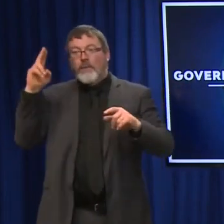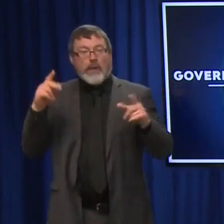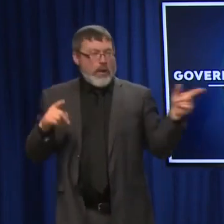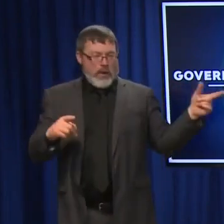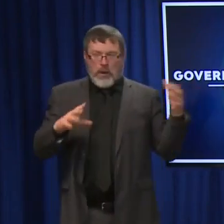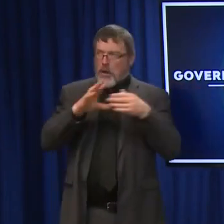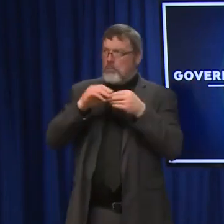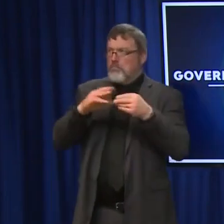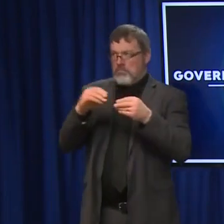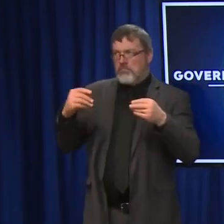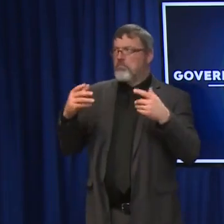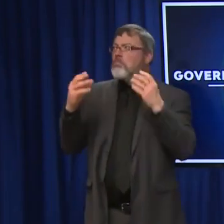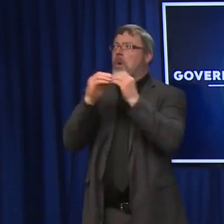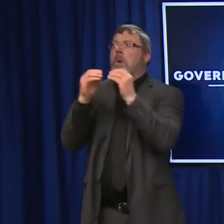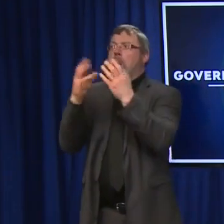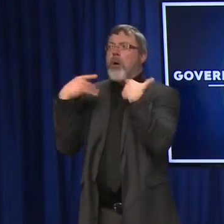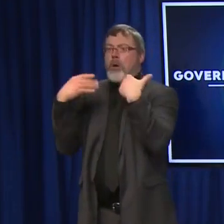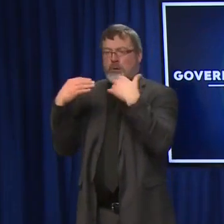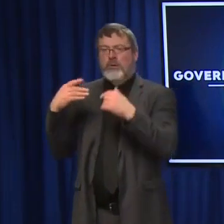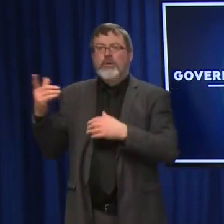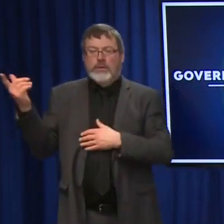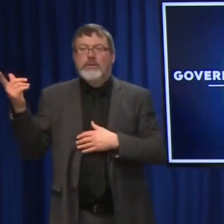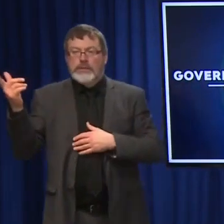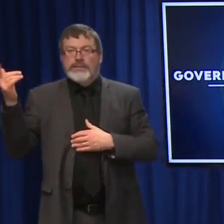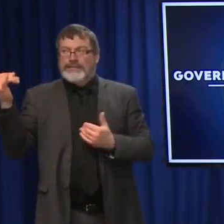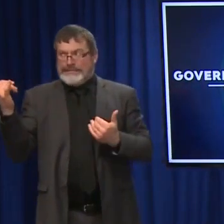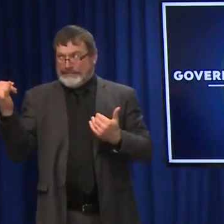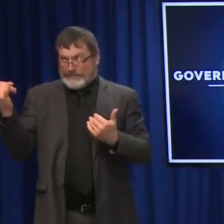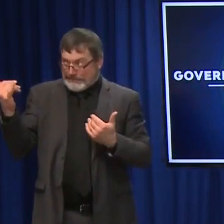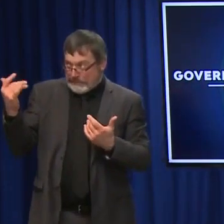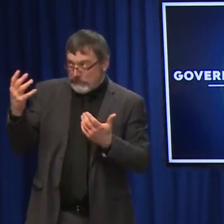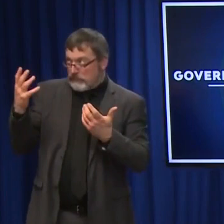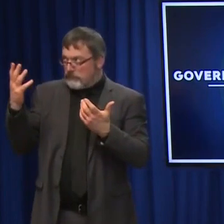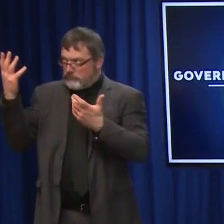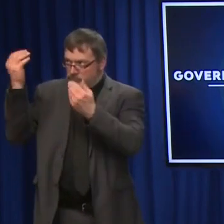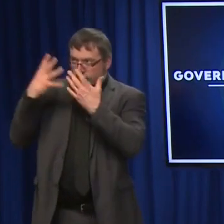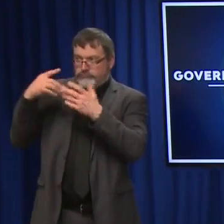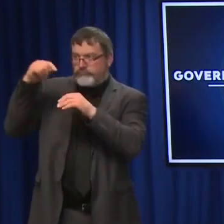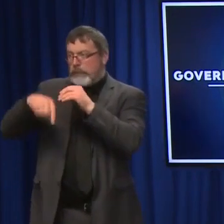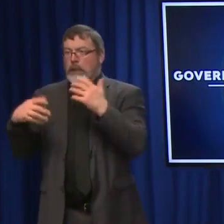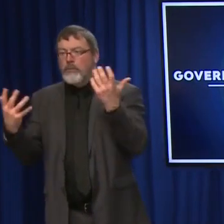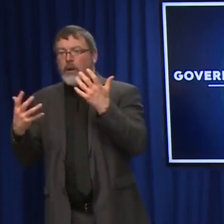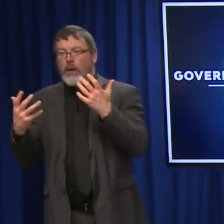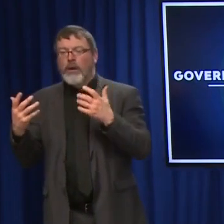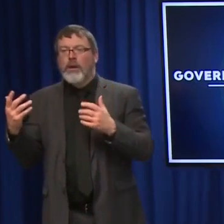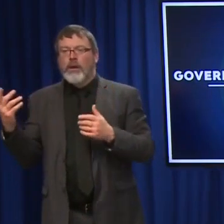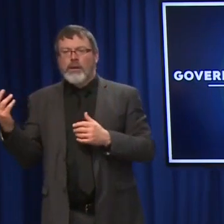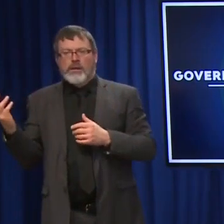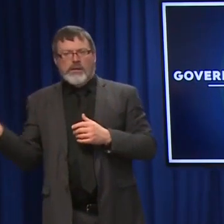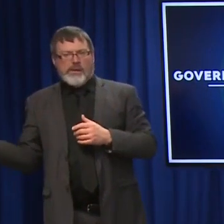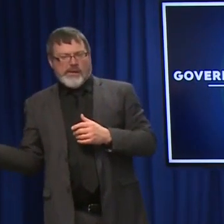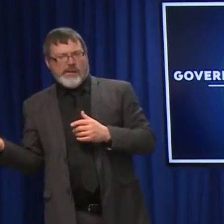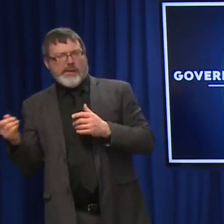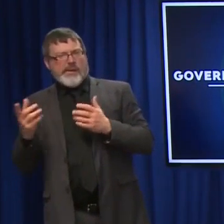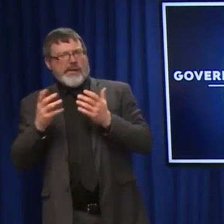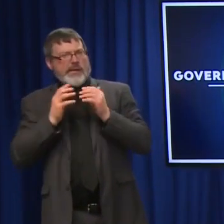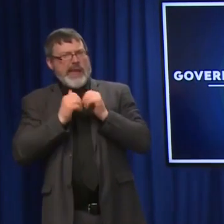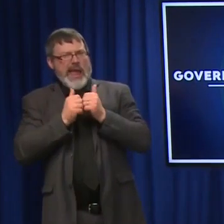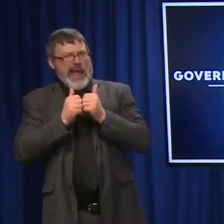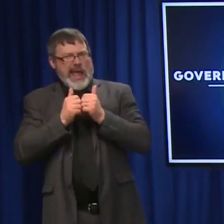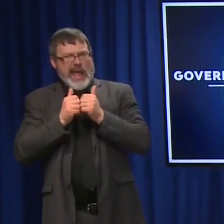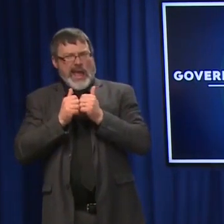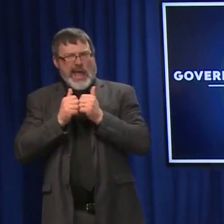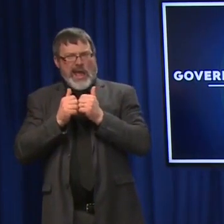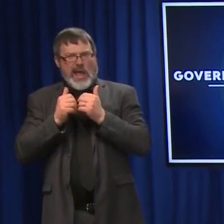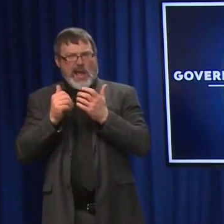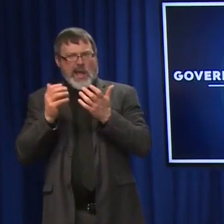And if those don't come through, what is your plan to provide that kind of acute support for the hospital system? And then